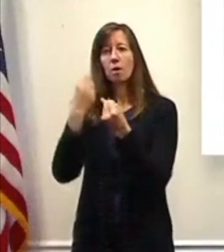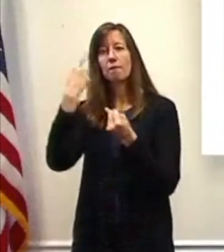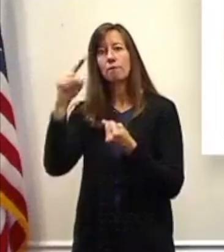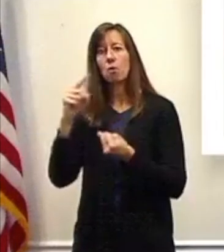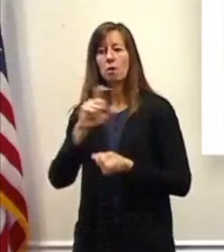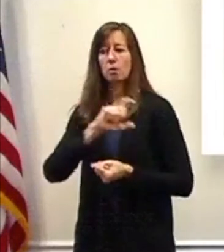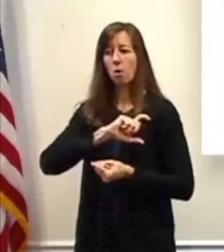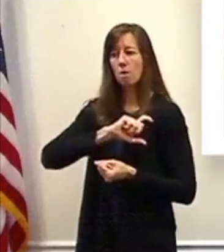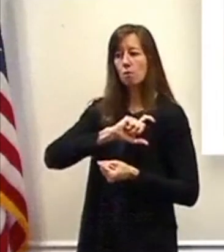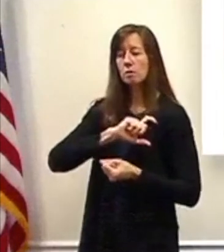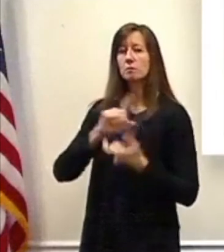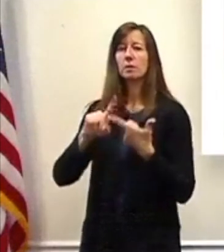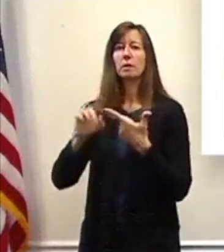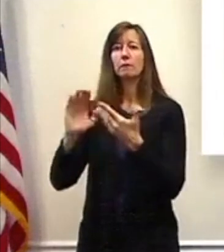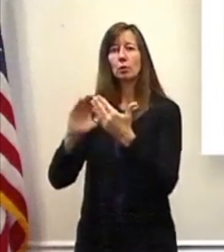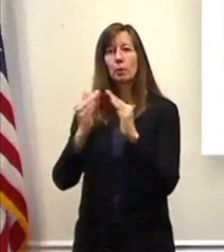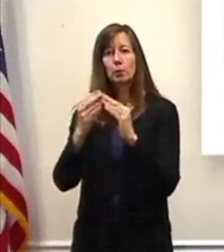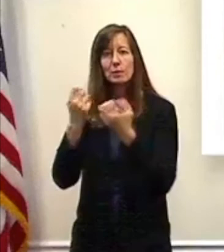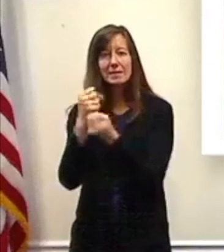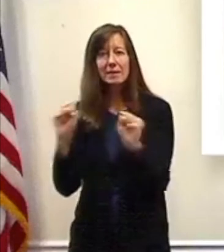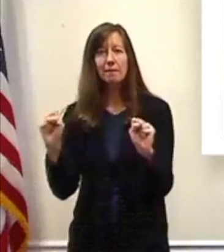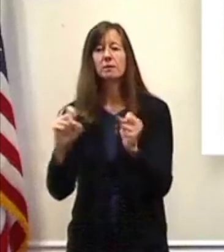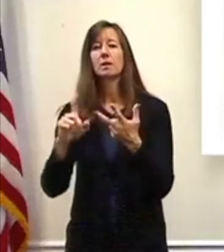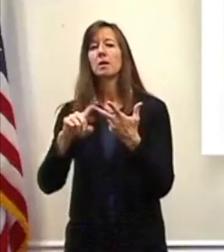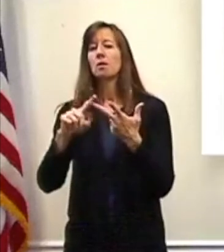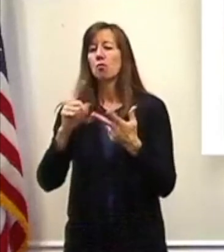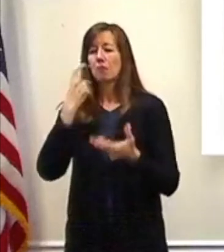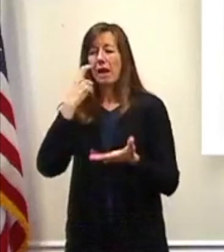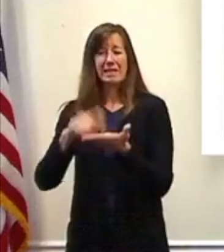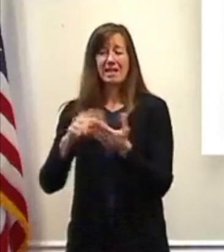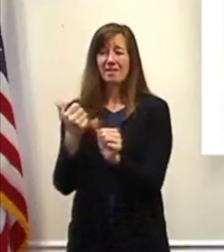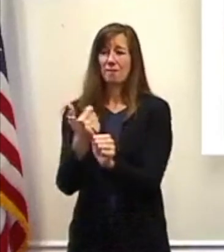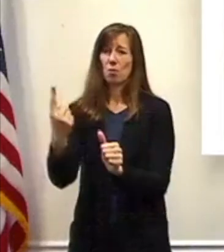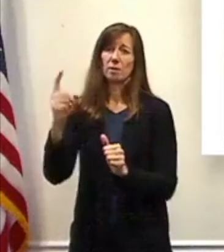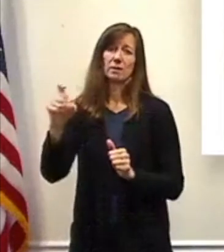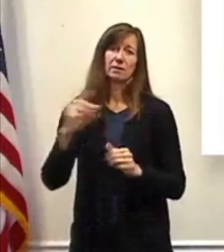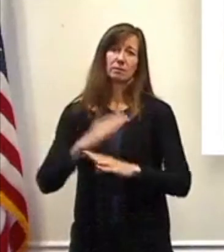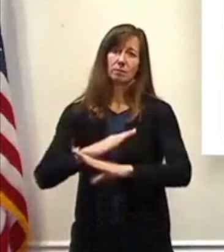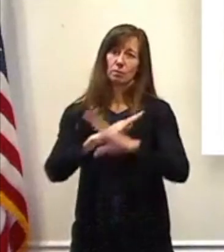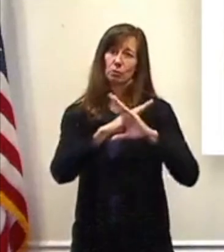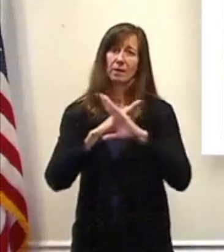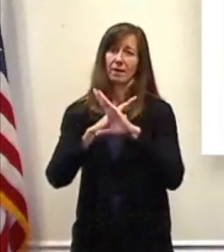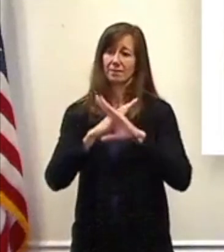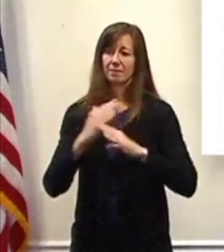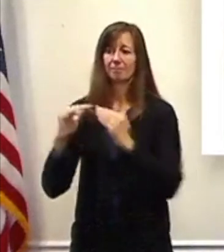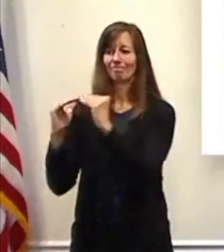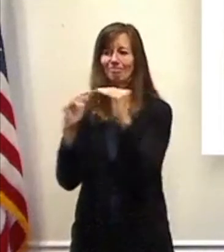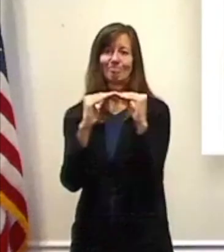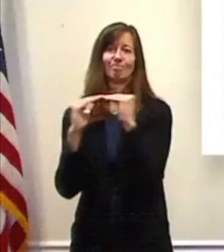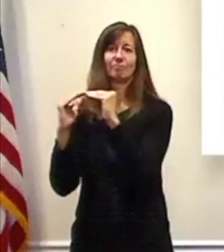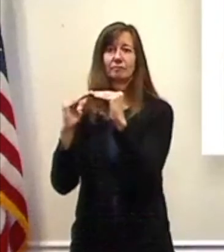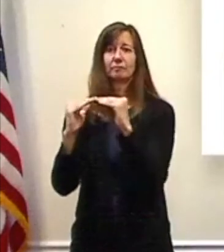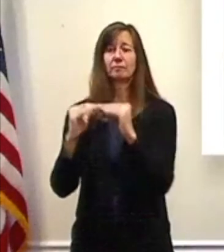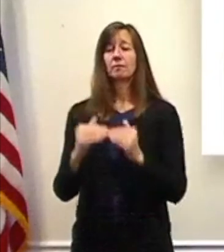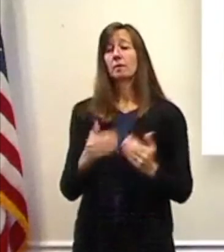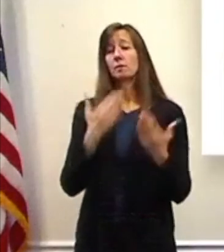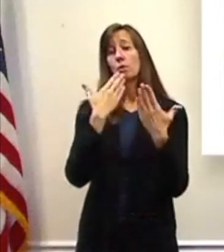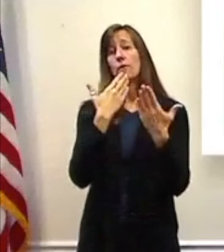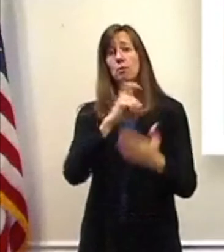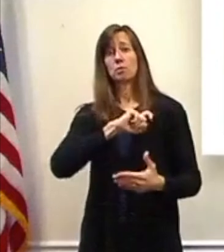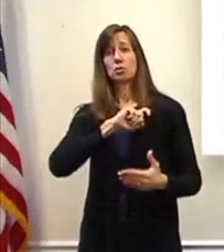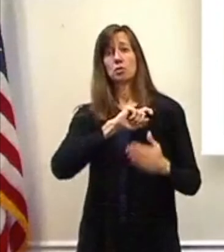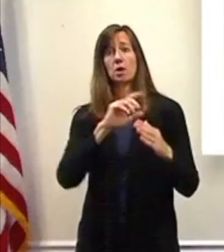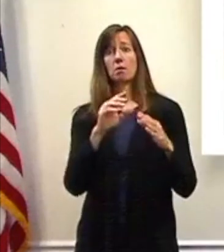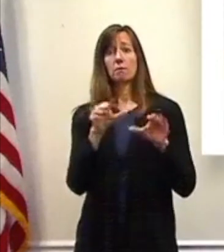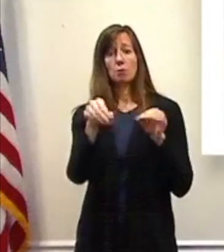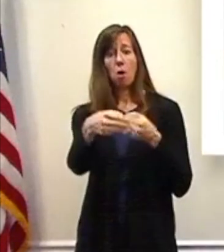enforcement and community safety and recognizing that everyone needs to be protected equally. So thanks to the work of the sheriff's office, working